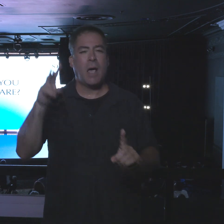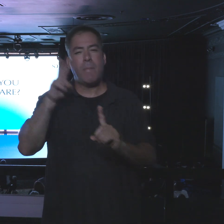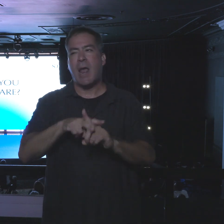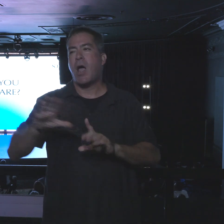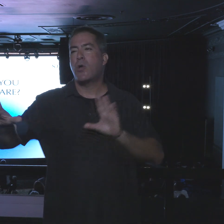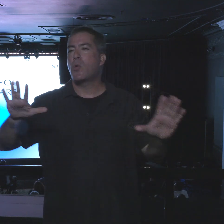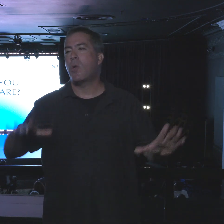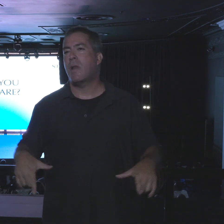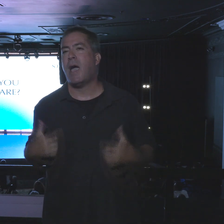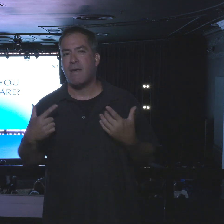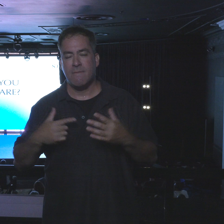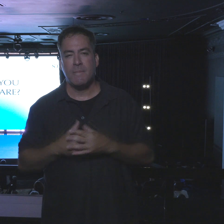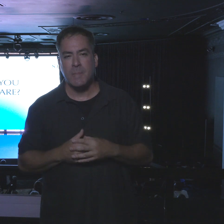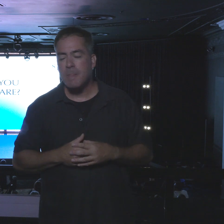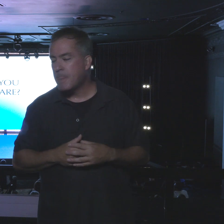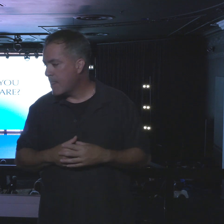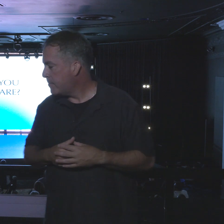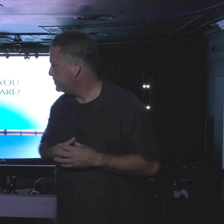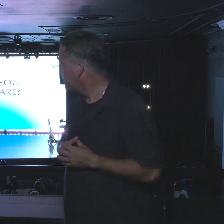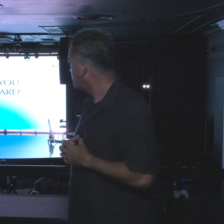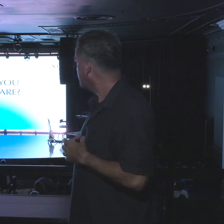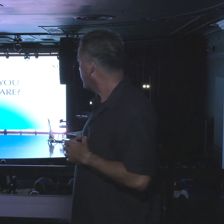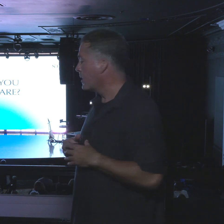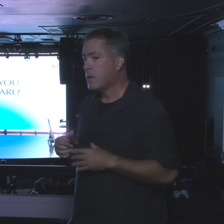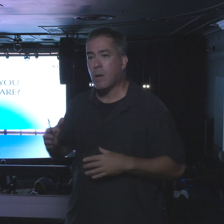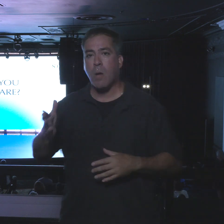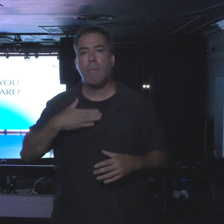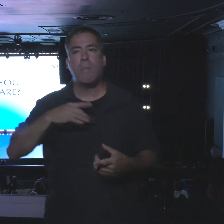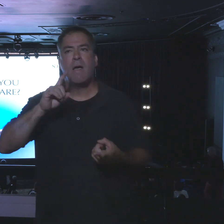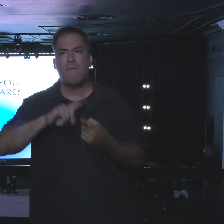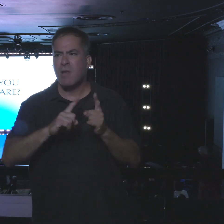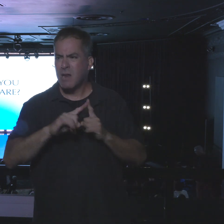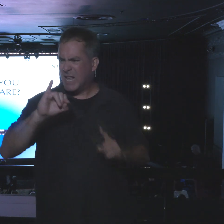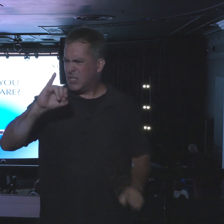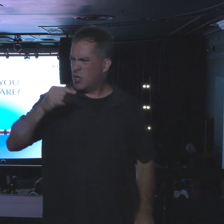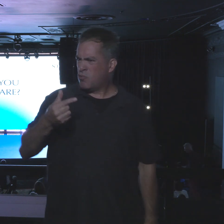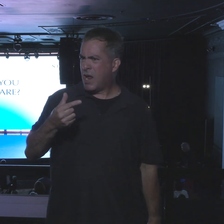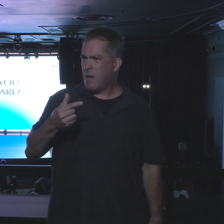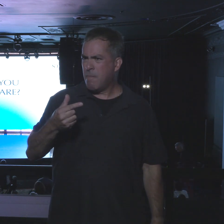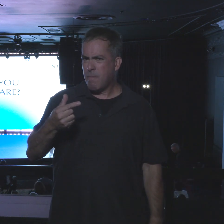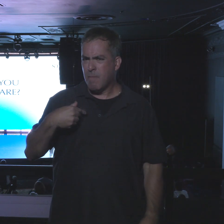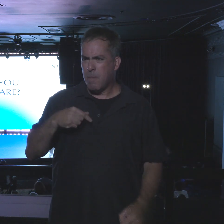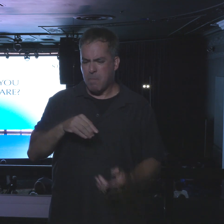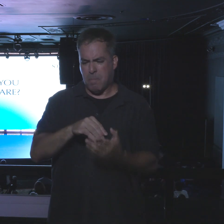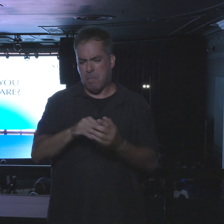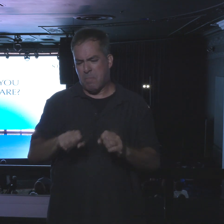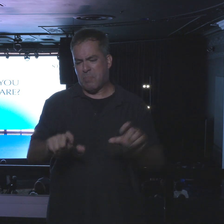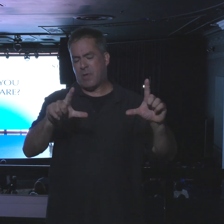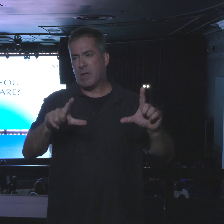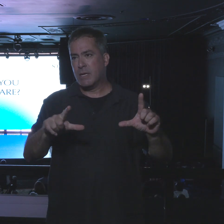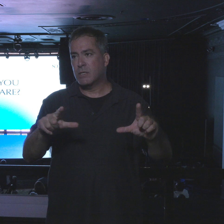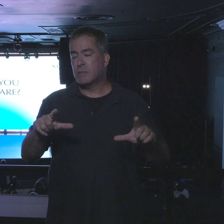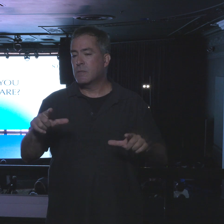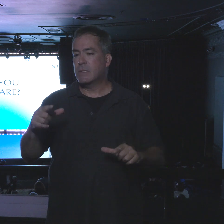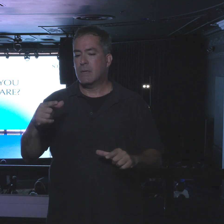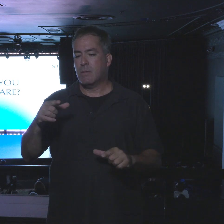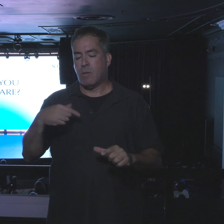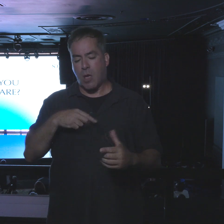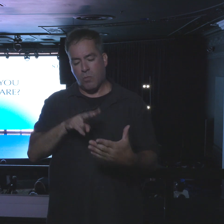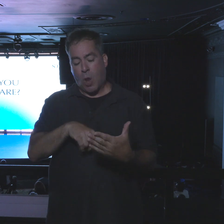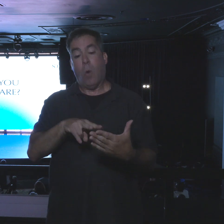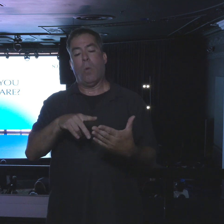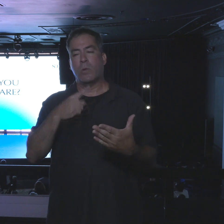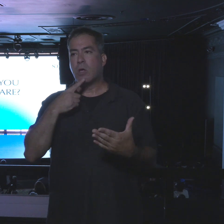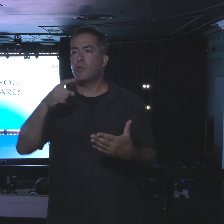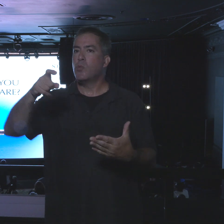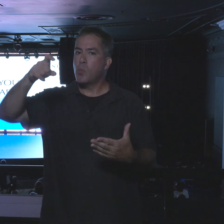My friend put this on Instagram this week. Her name is Karina. She says, you've got to faith it till you make